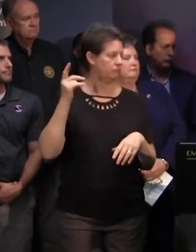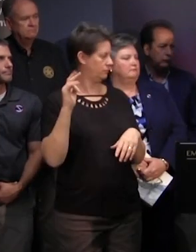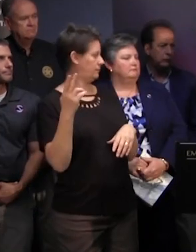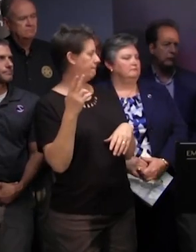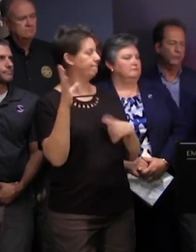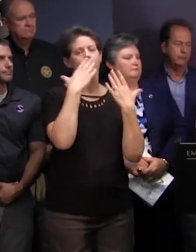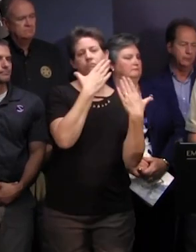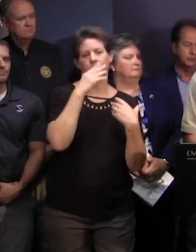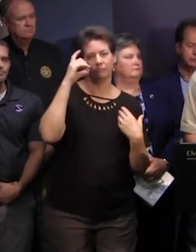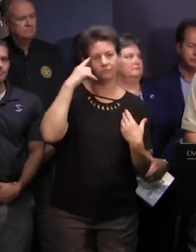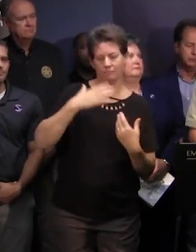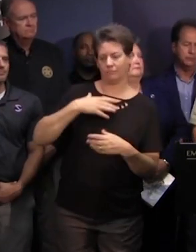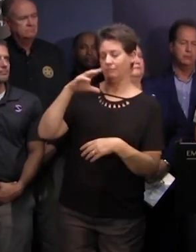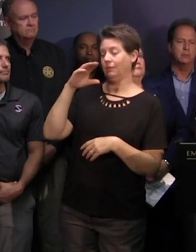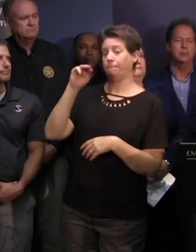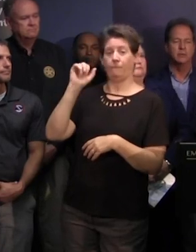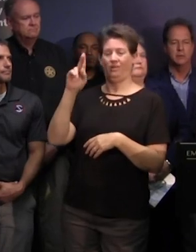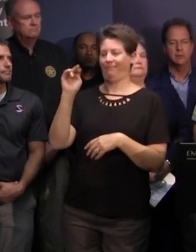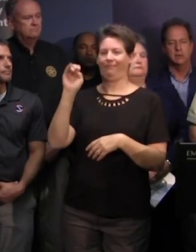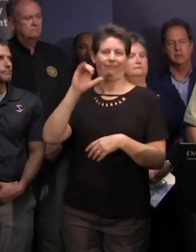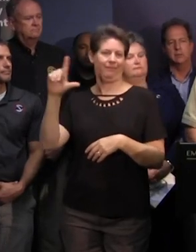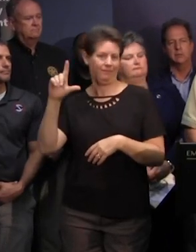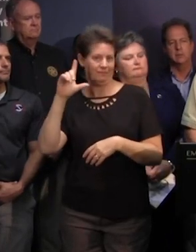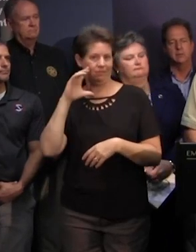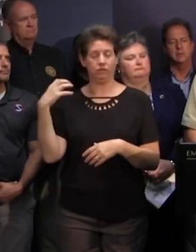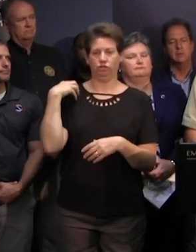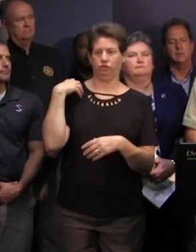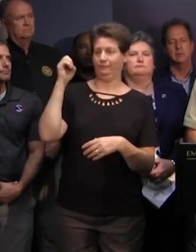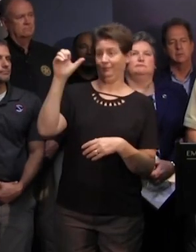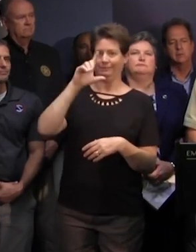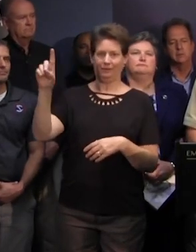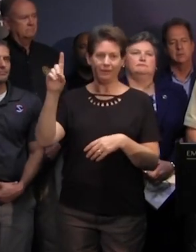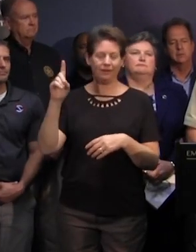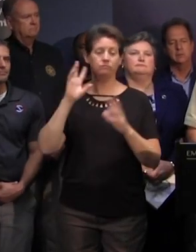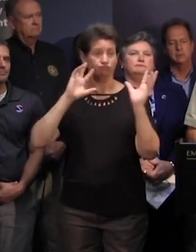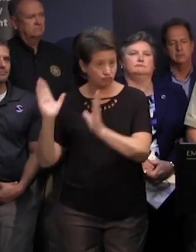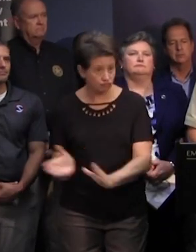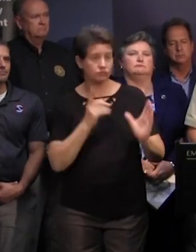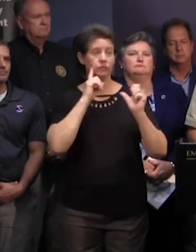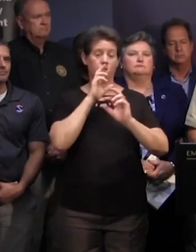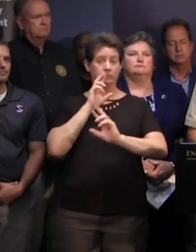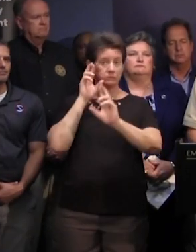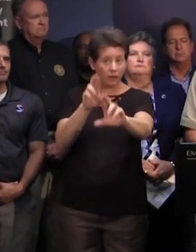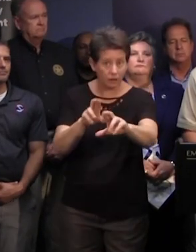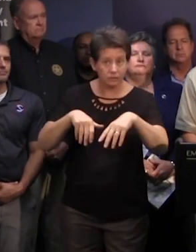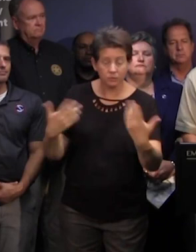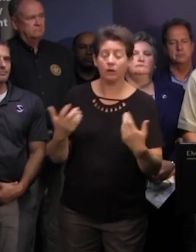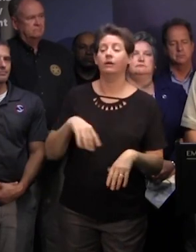thank you governor my name is mark keel i'm chief of sled in preparation for response to hurricane florence